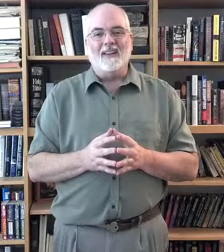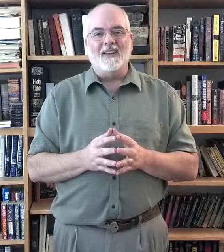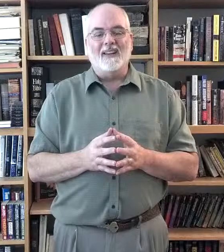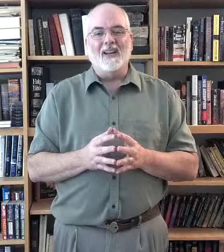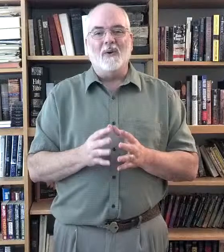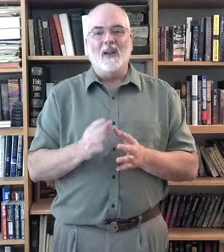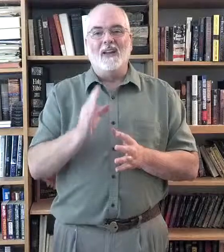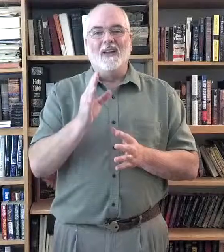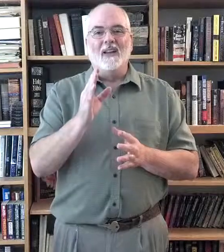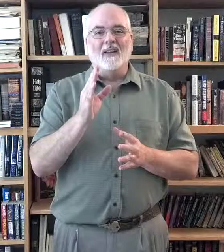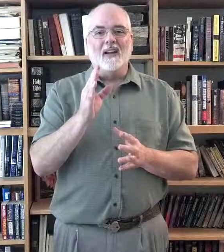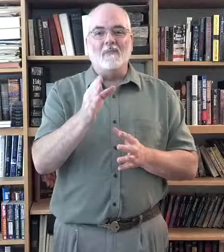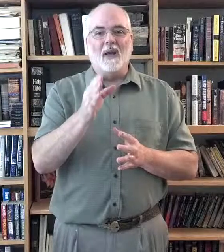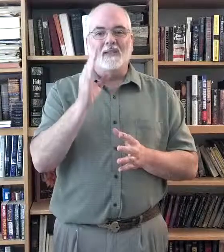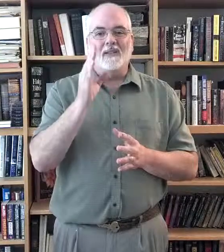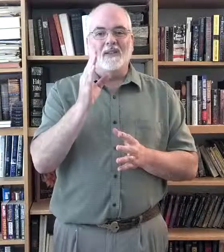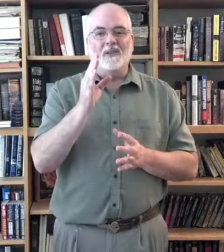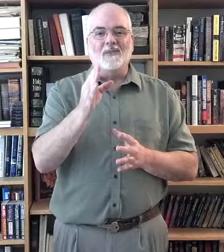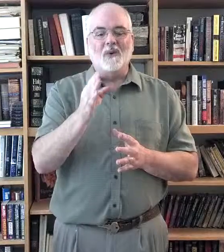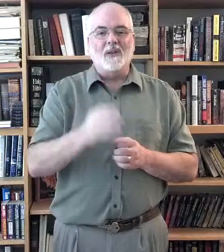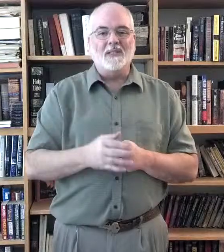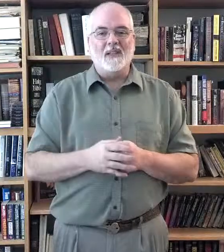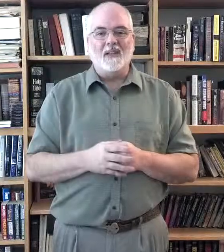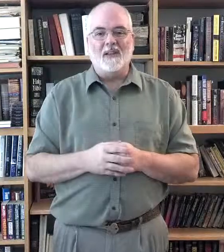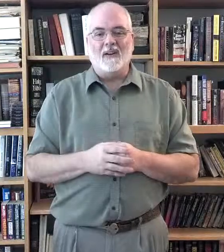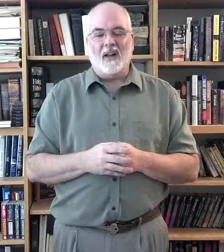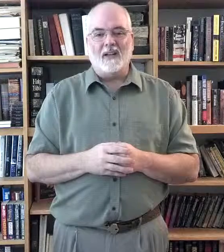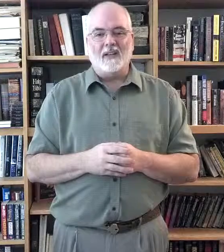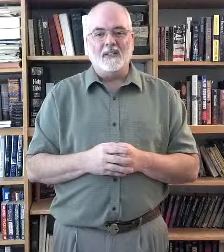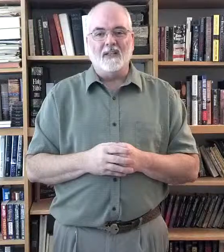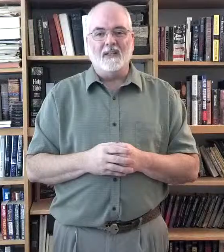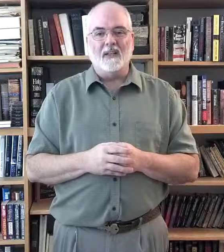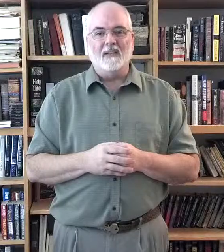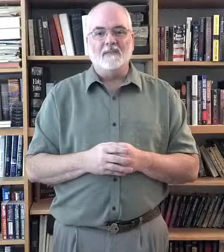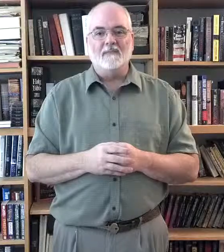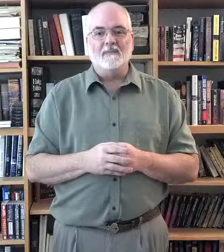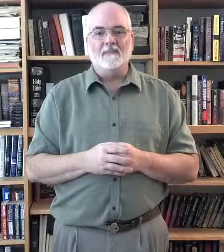Anyway, God bless. Look forward to seeing you there at LTC. many years have see. organized column. you How